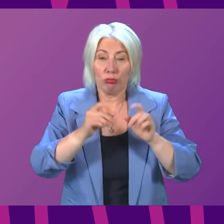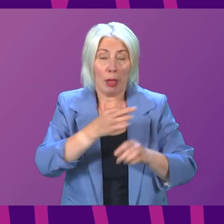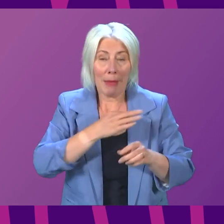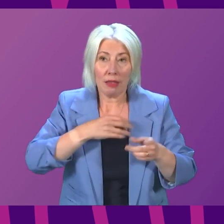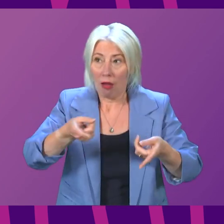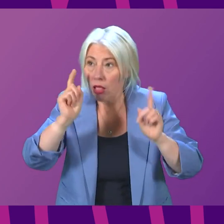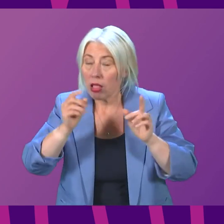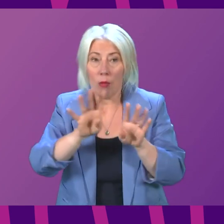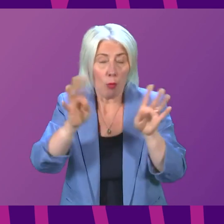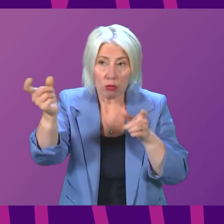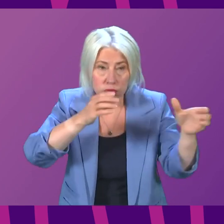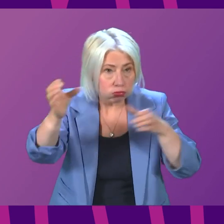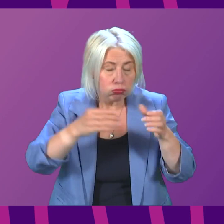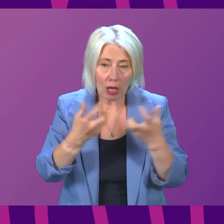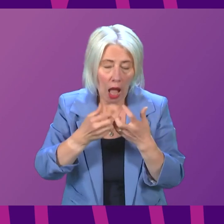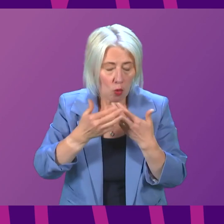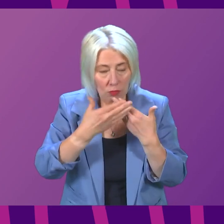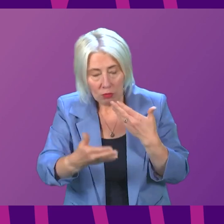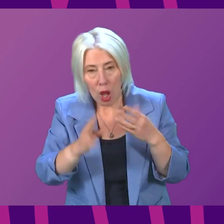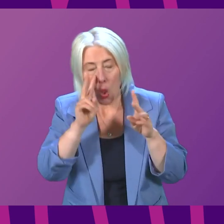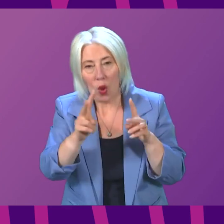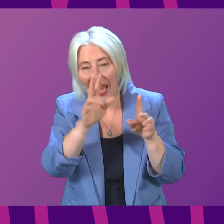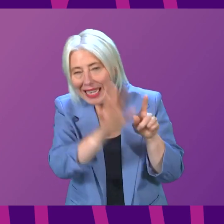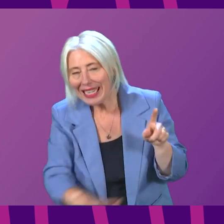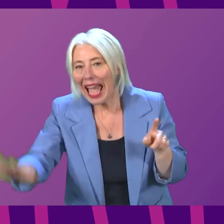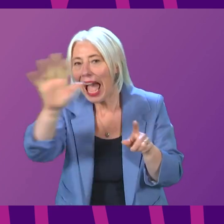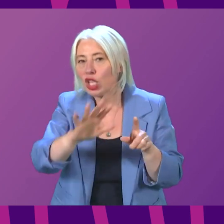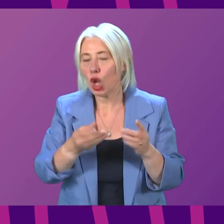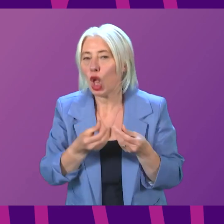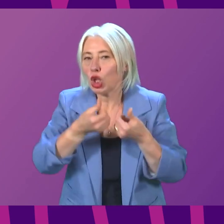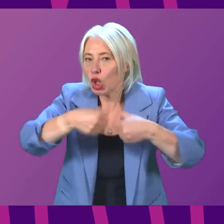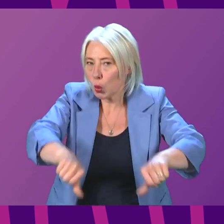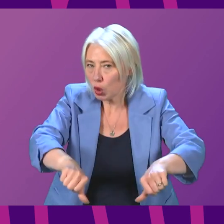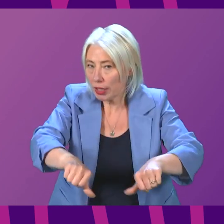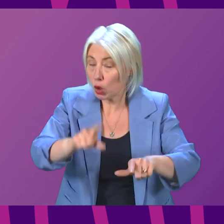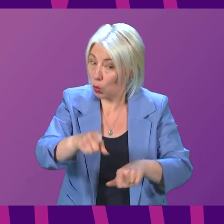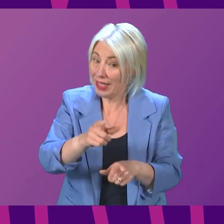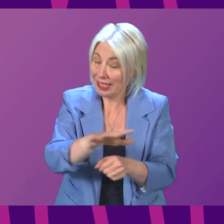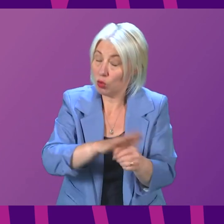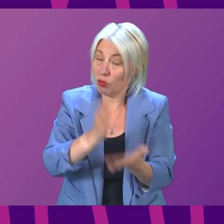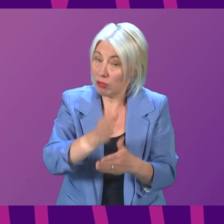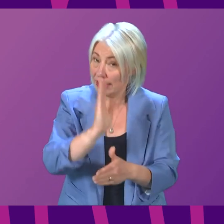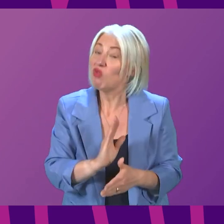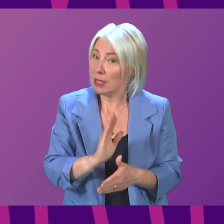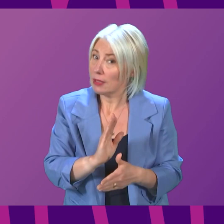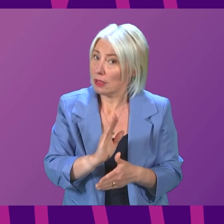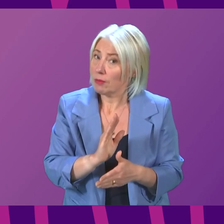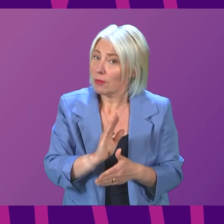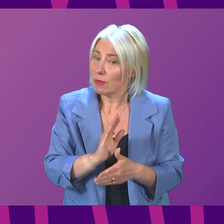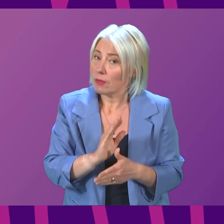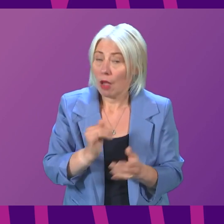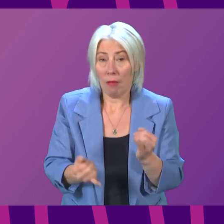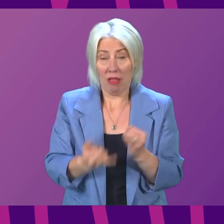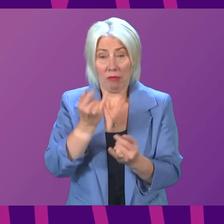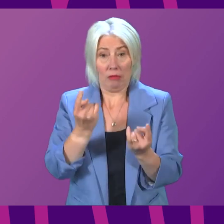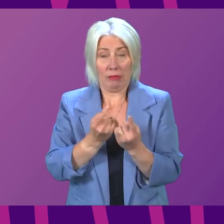directors to consider further national solutions. So we are taking these issues seriously and will continue to do so. But the final point I will make is this